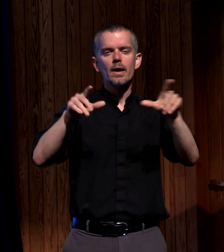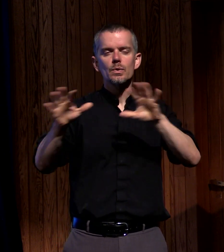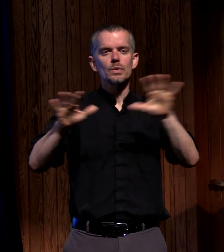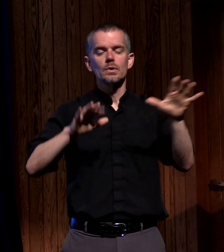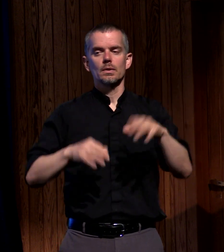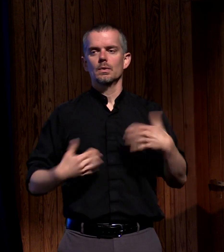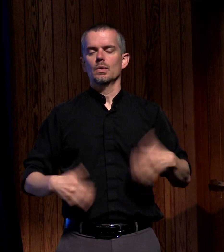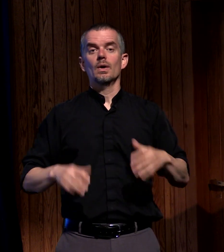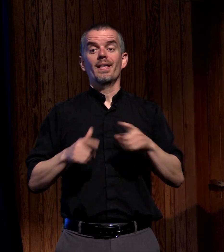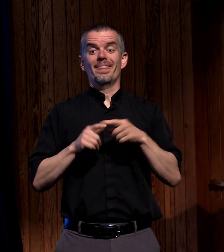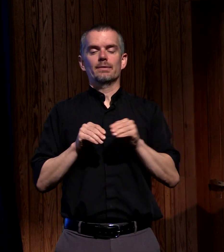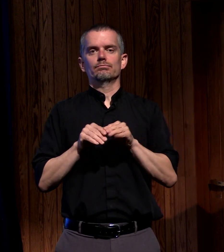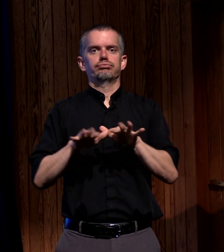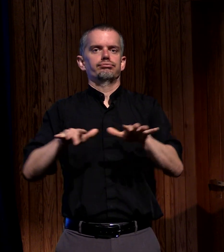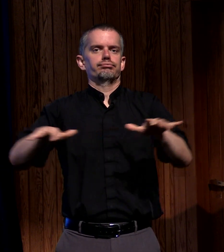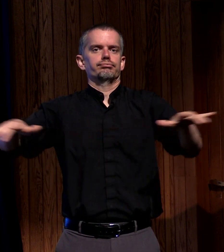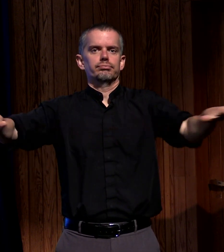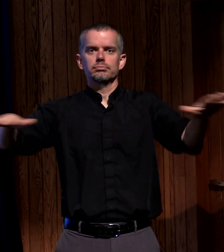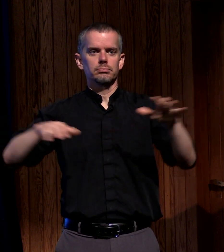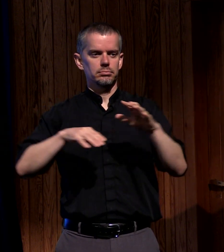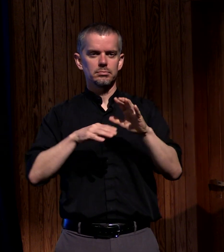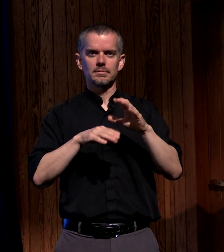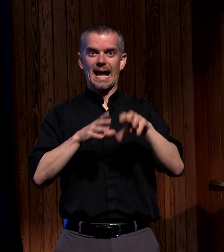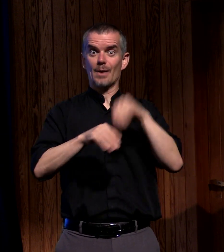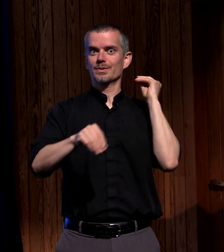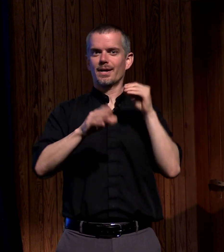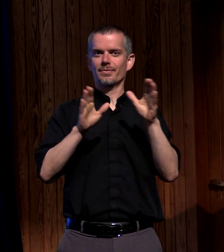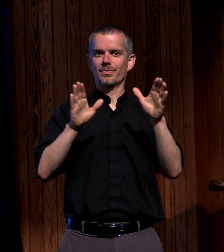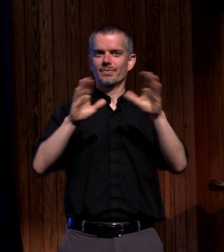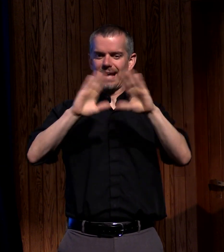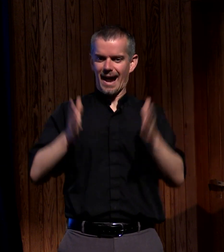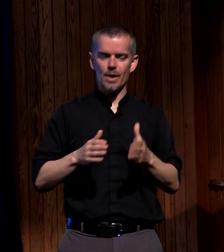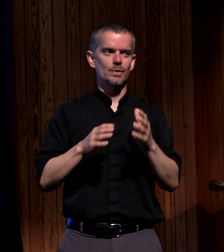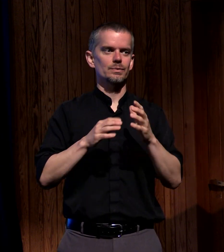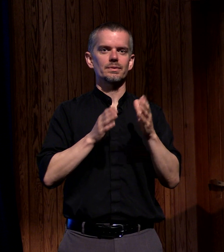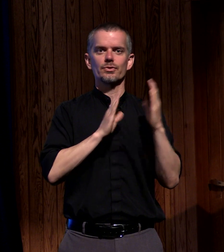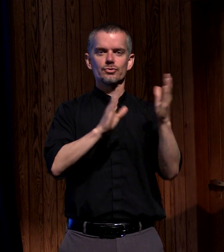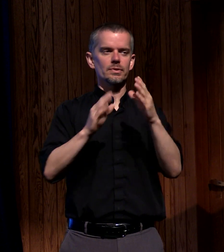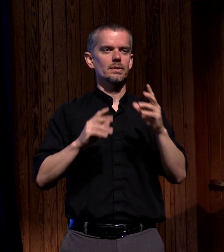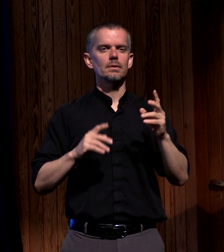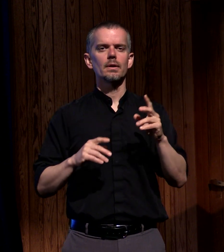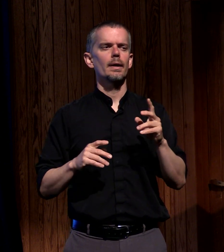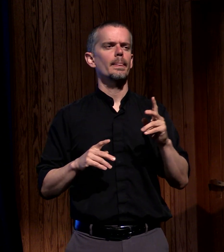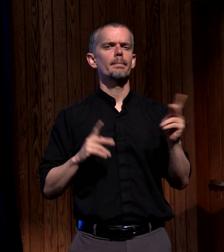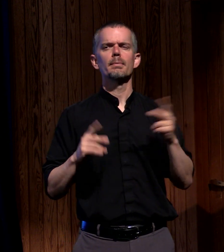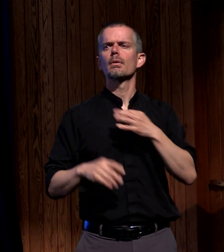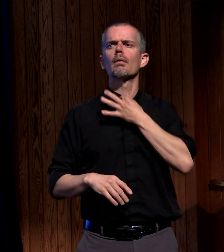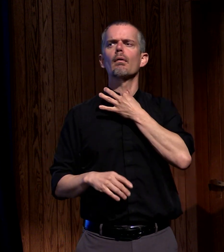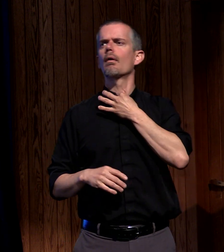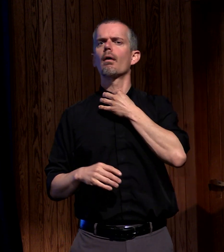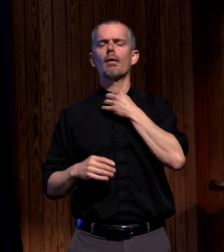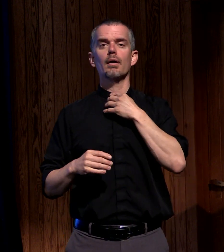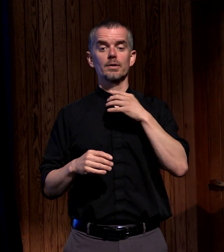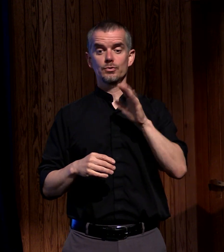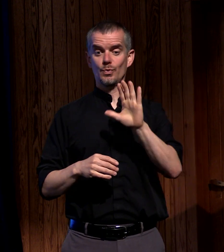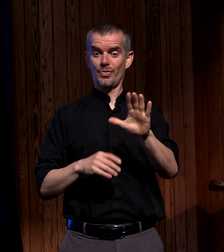from that room onto the street and the curious crowds grow when you when you think about the math here